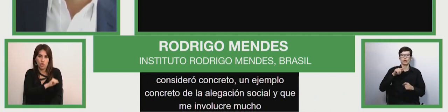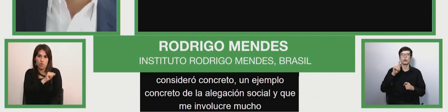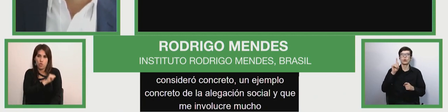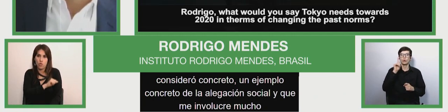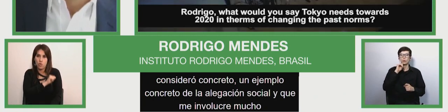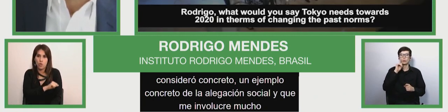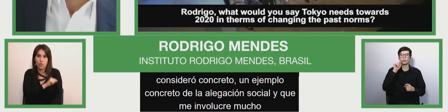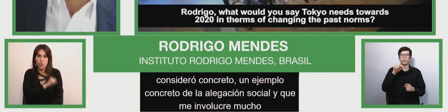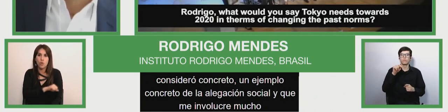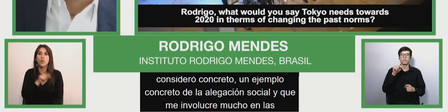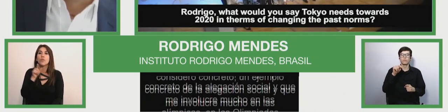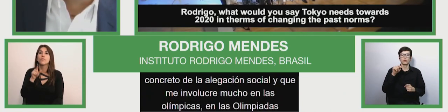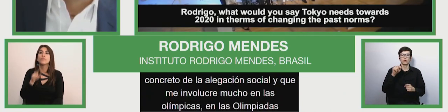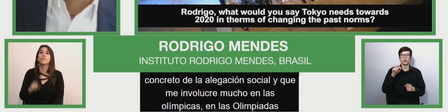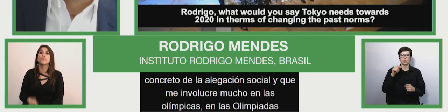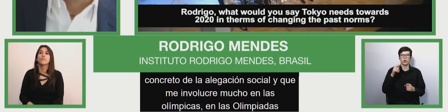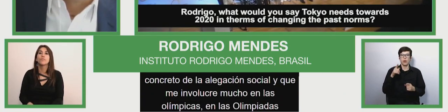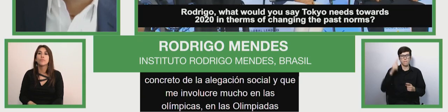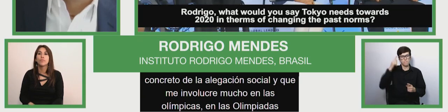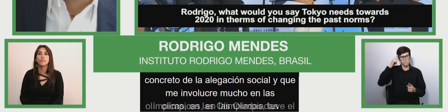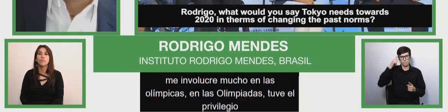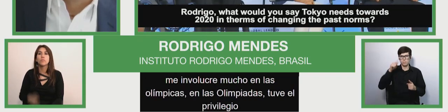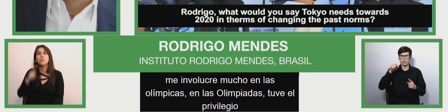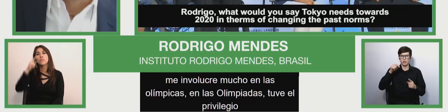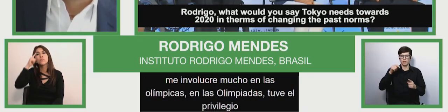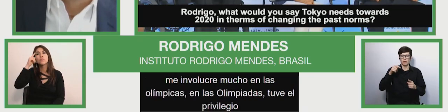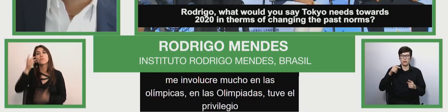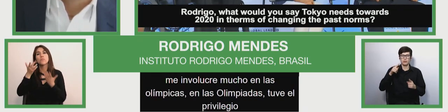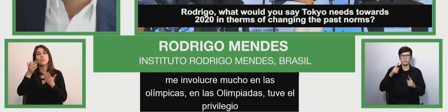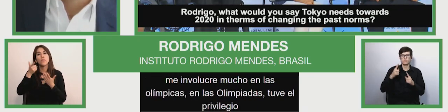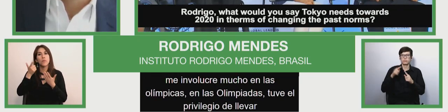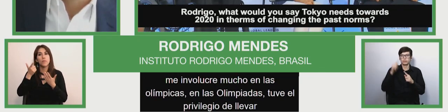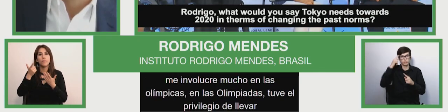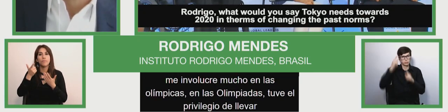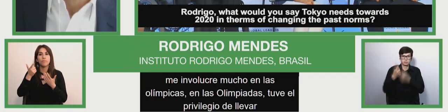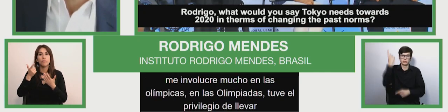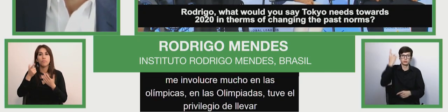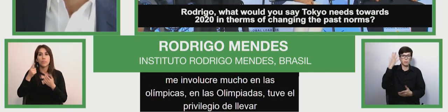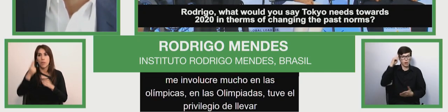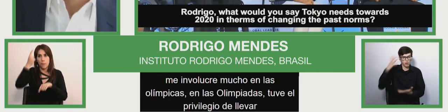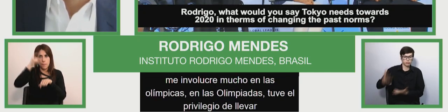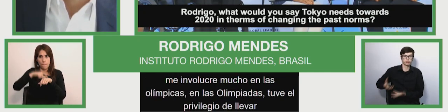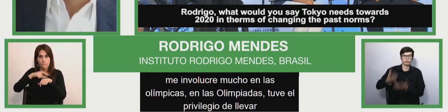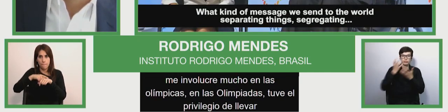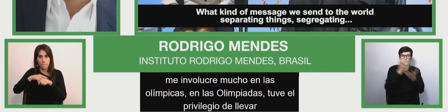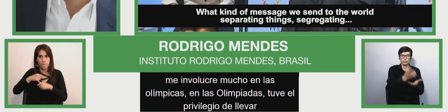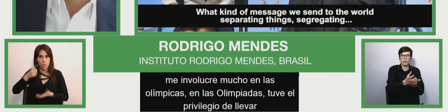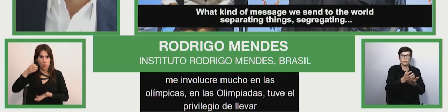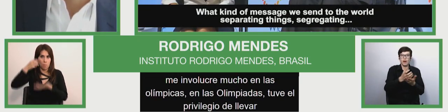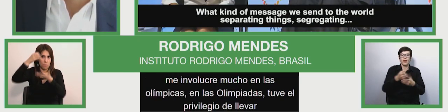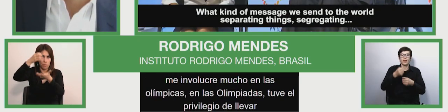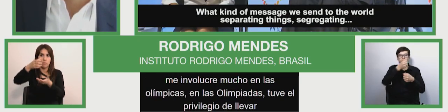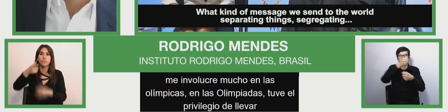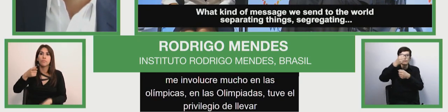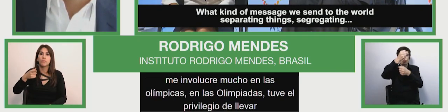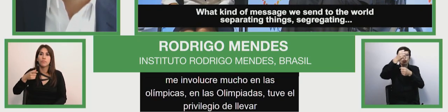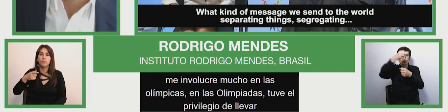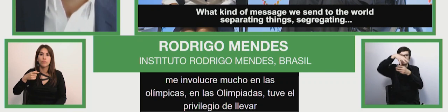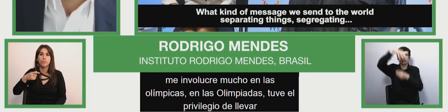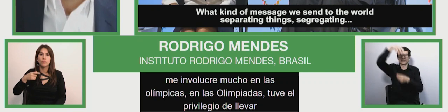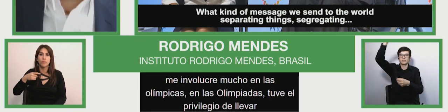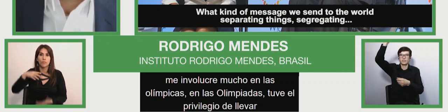with the Olympics in Rio. I had the privilege of carrying the Olympic